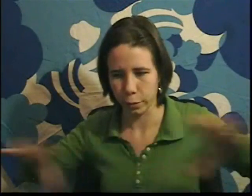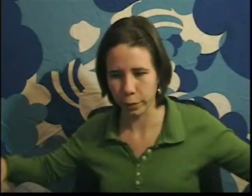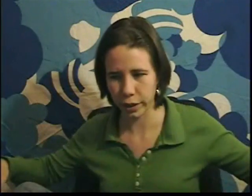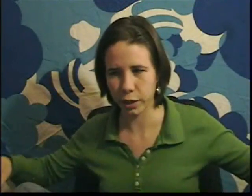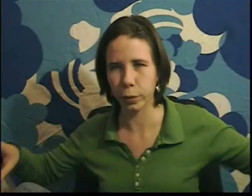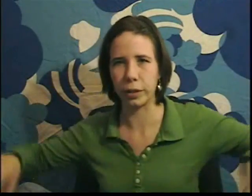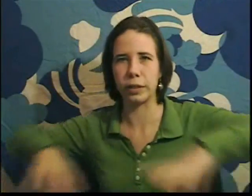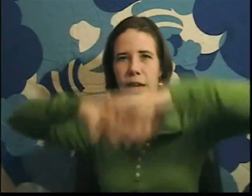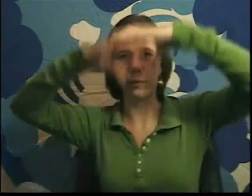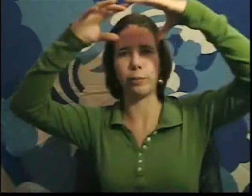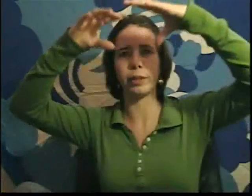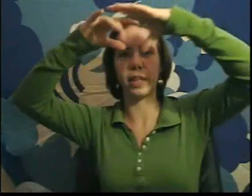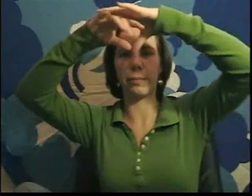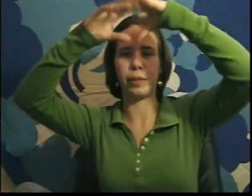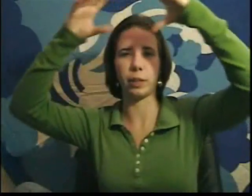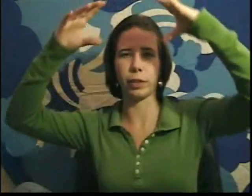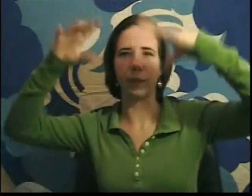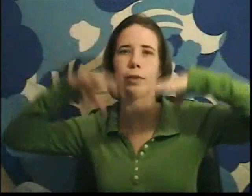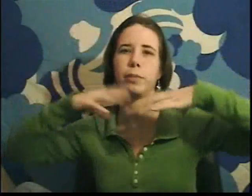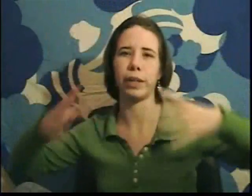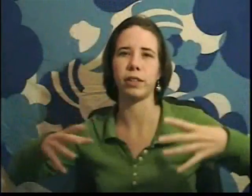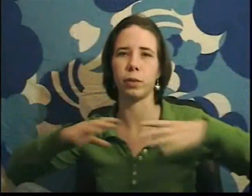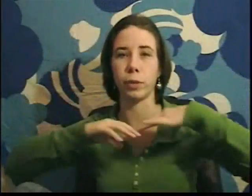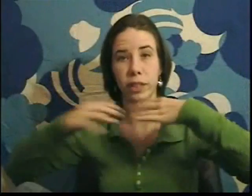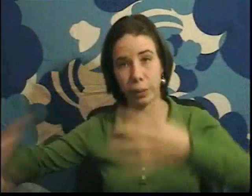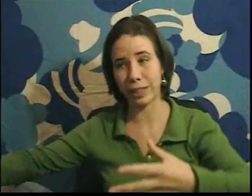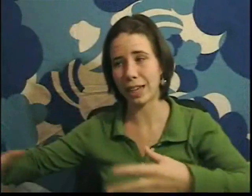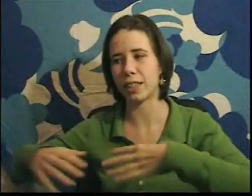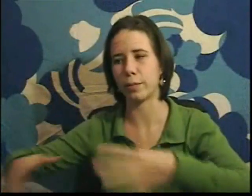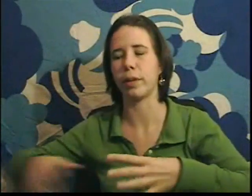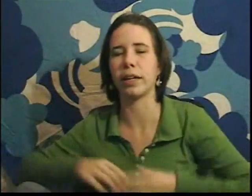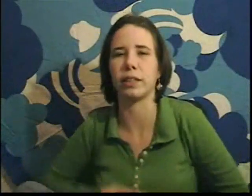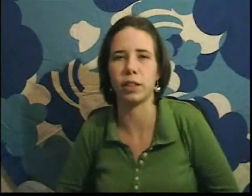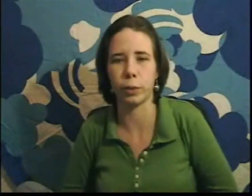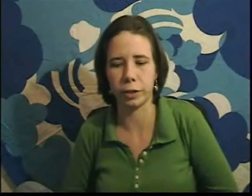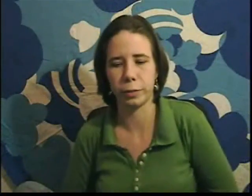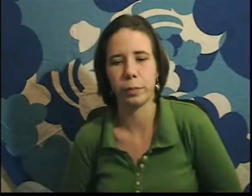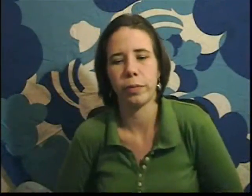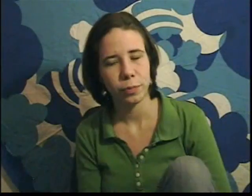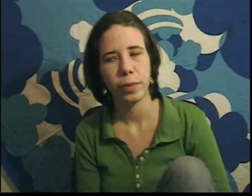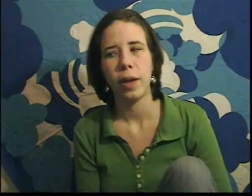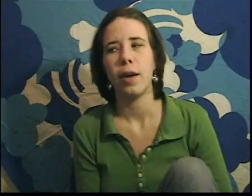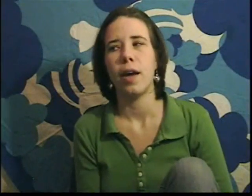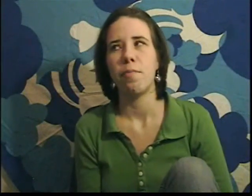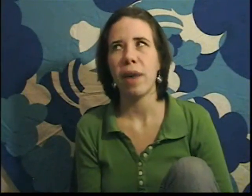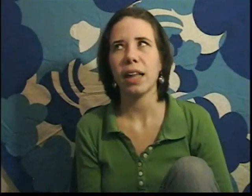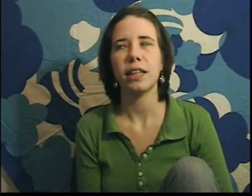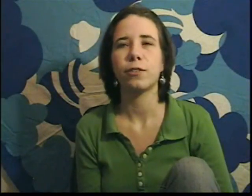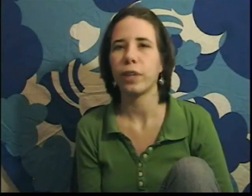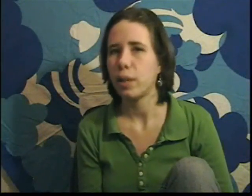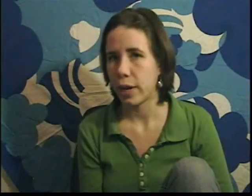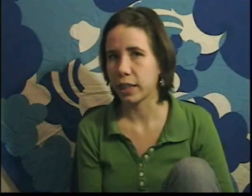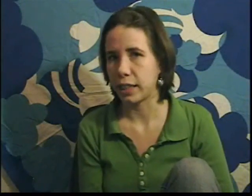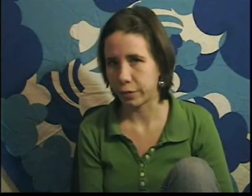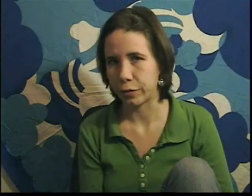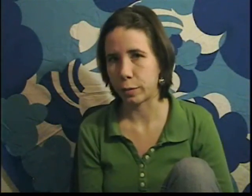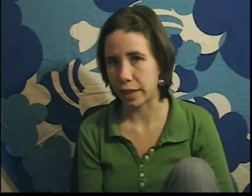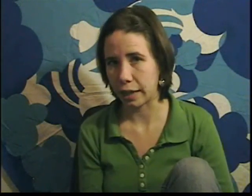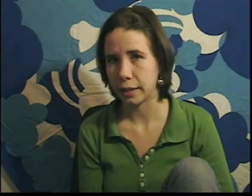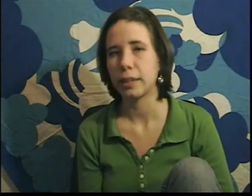We look at the world, and we build up these principles based on the world, and then we test them against the world. Math is fundamentally different from science,